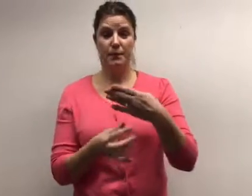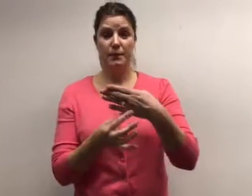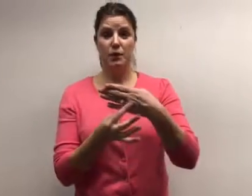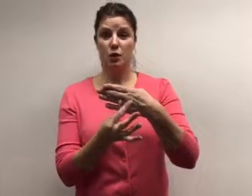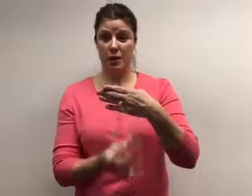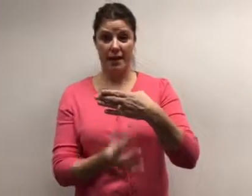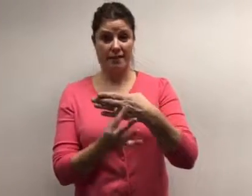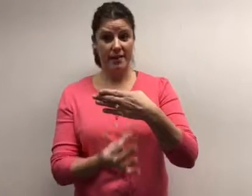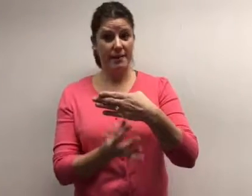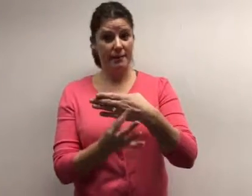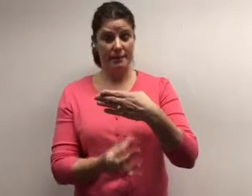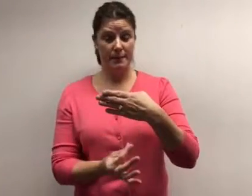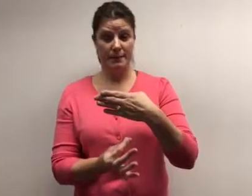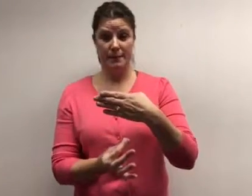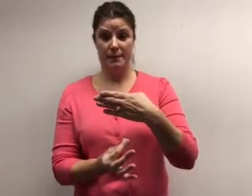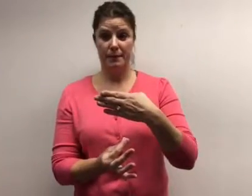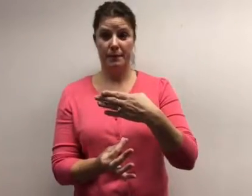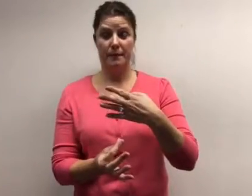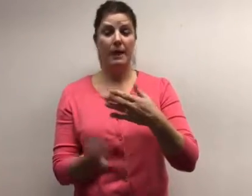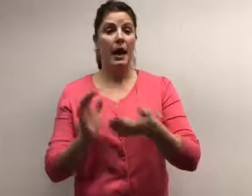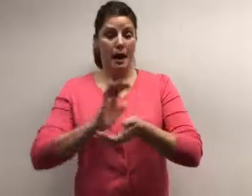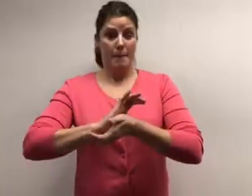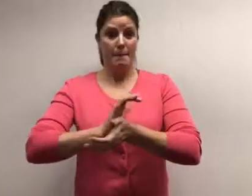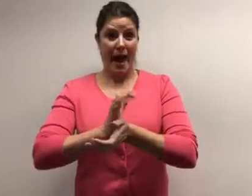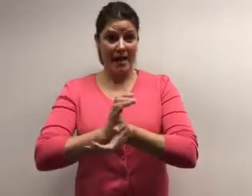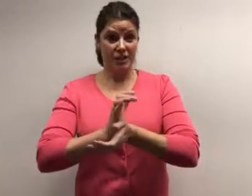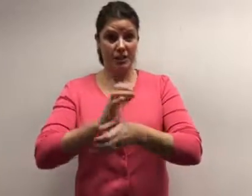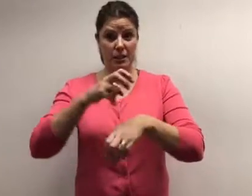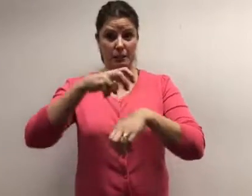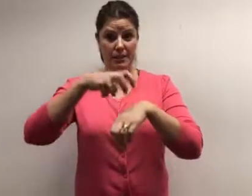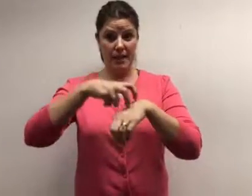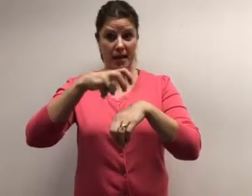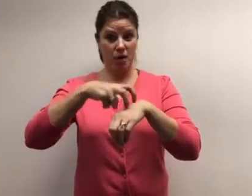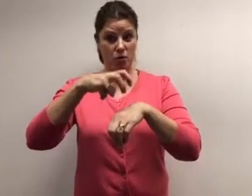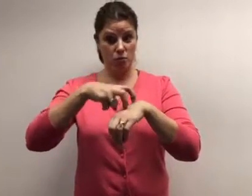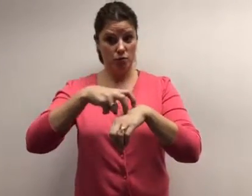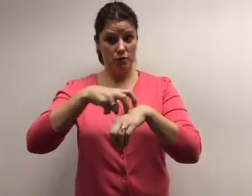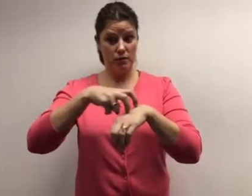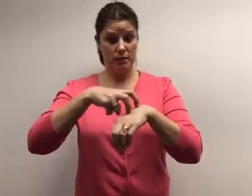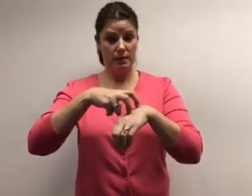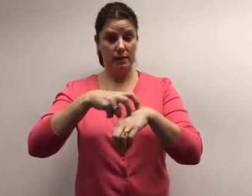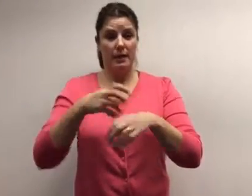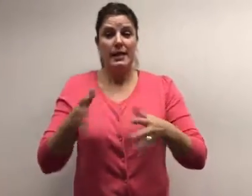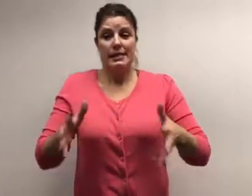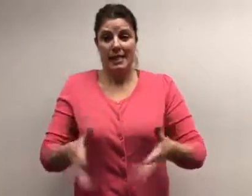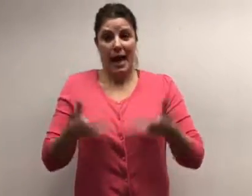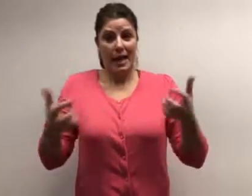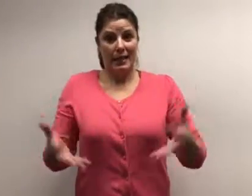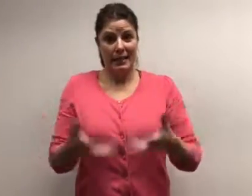gravy, mash, potato, salad,